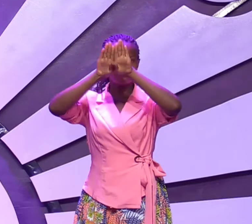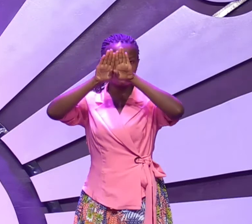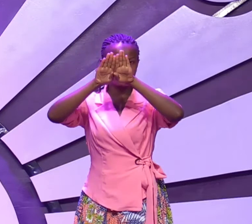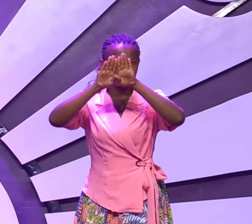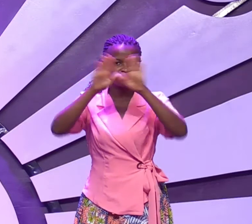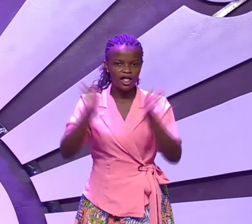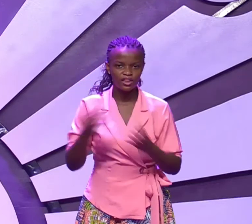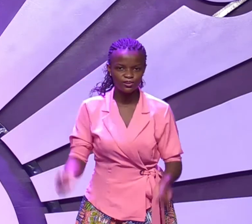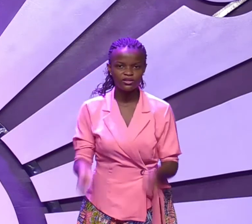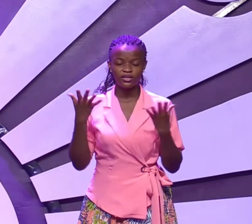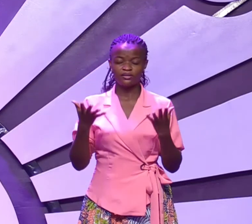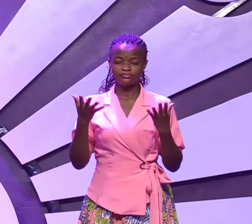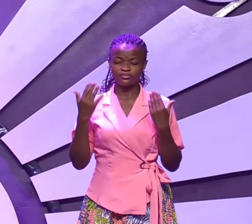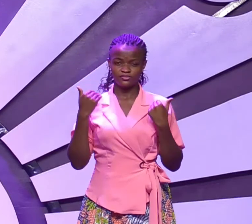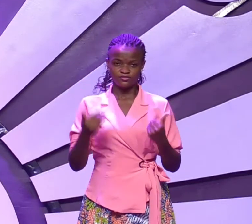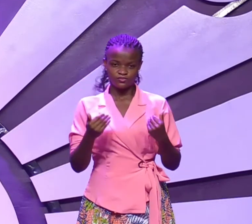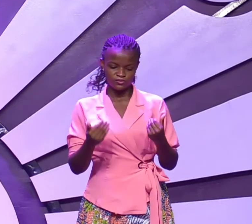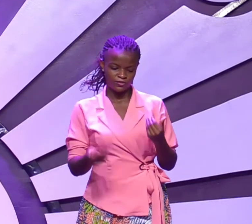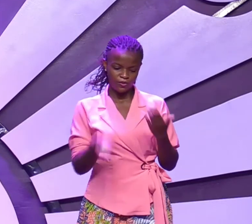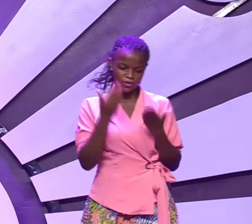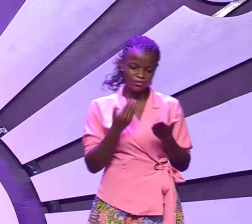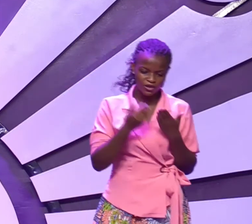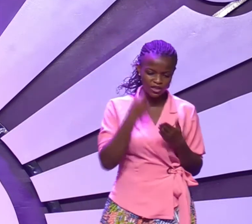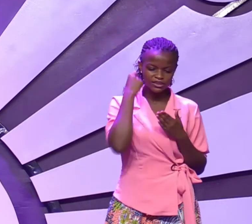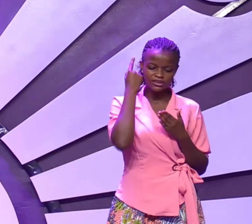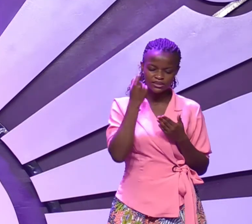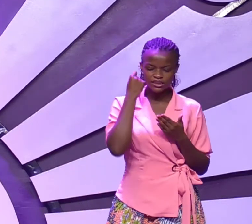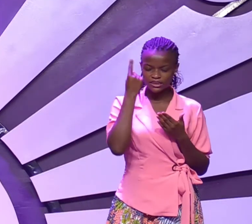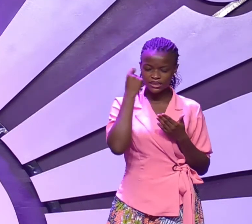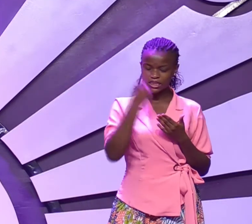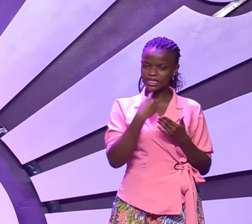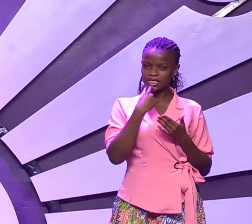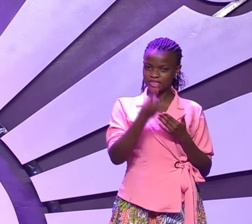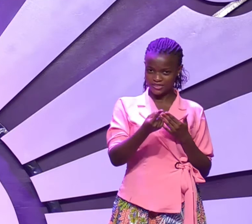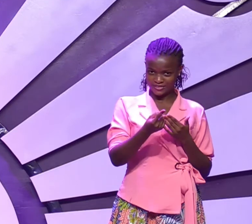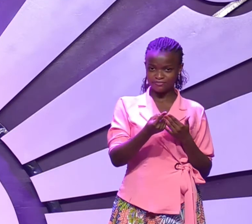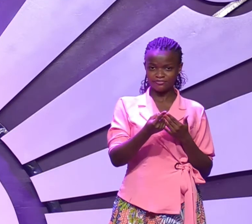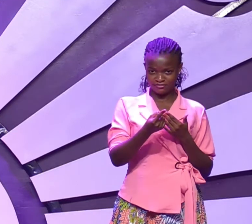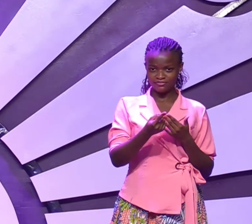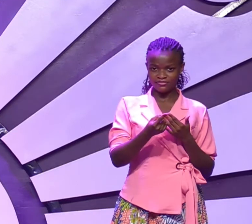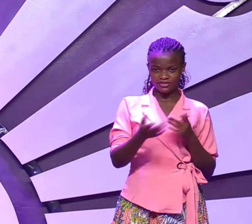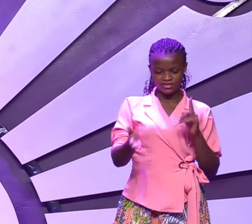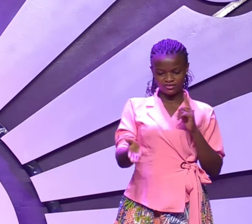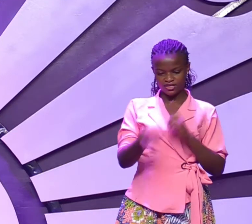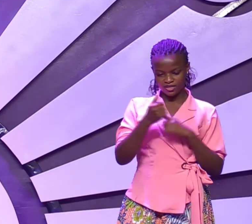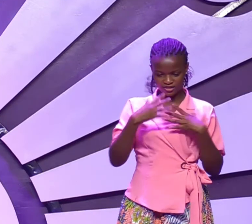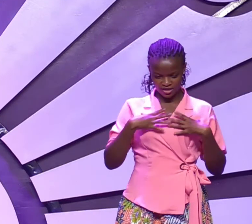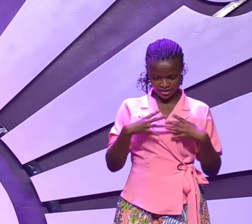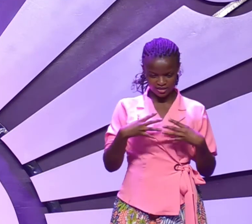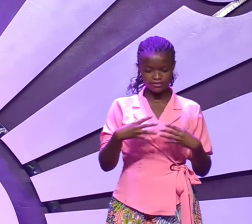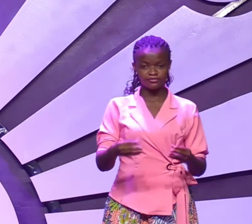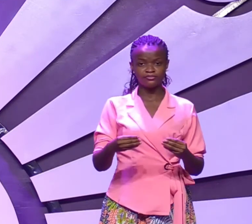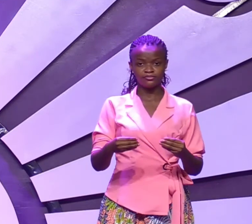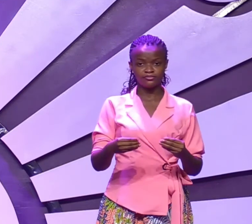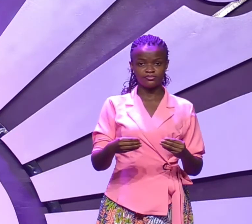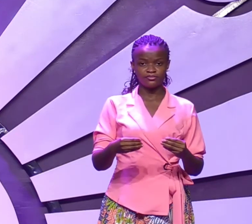hallelujah even if you are sick and they tell you to get healed we